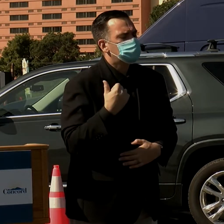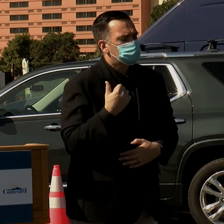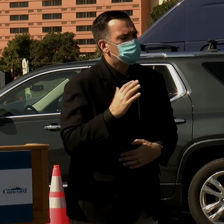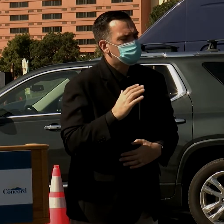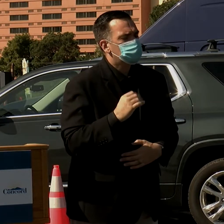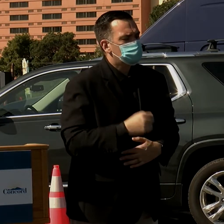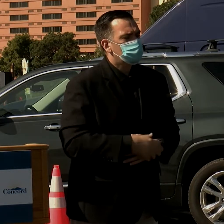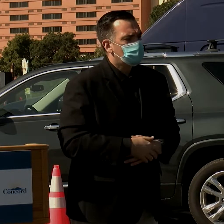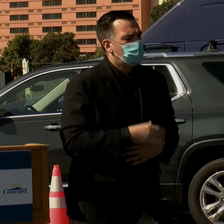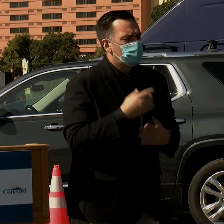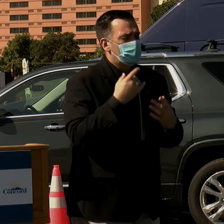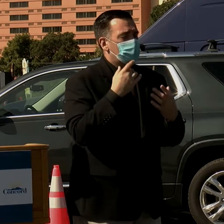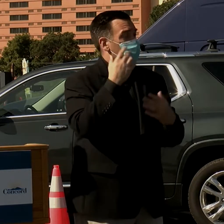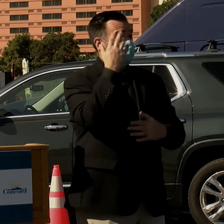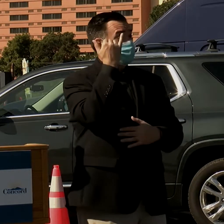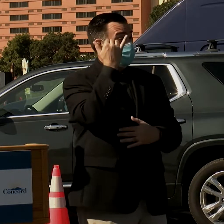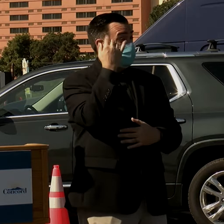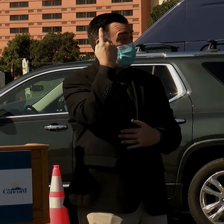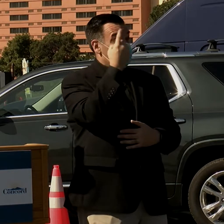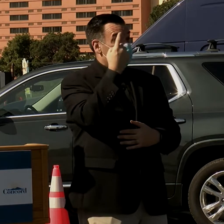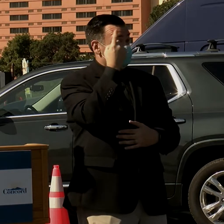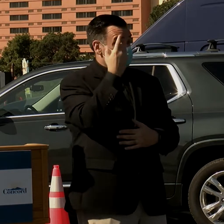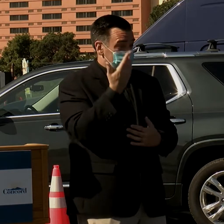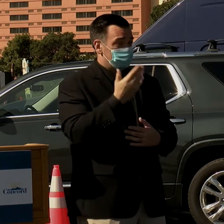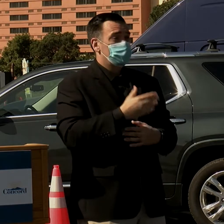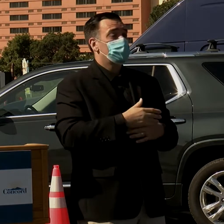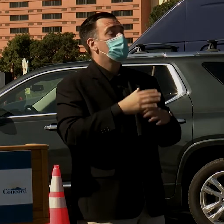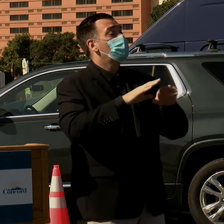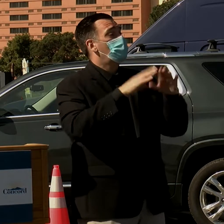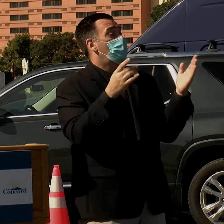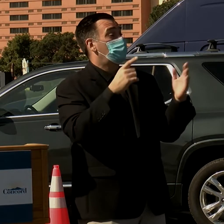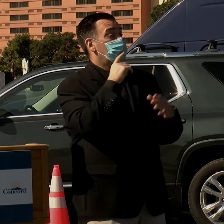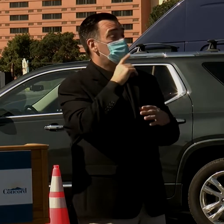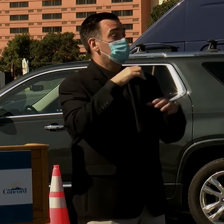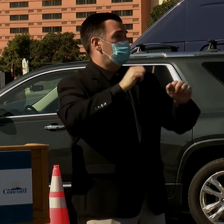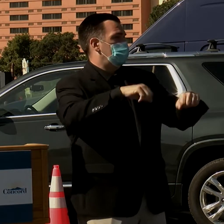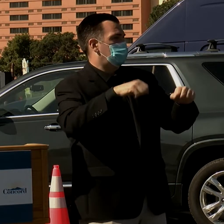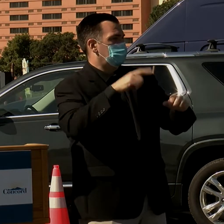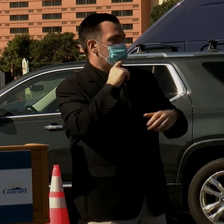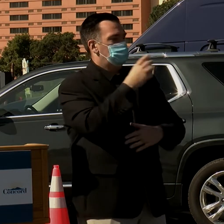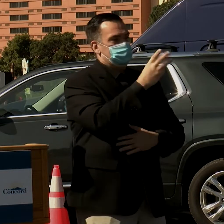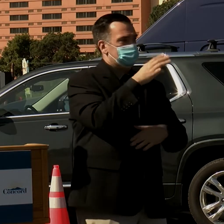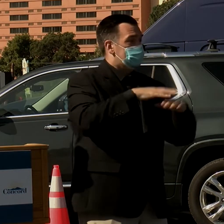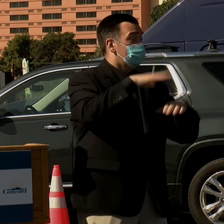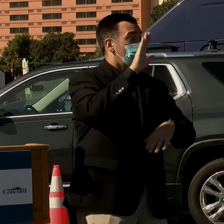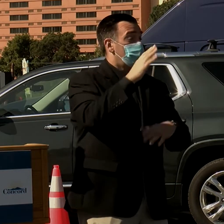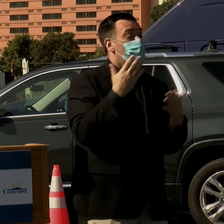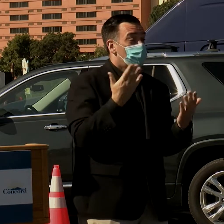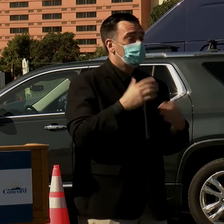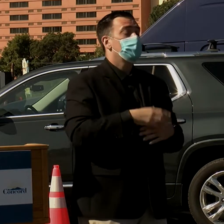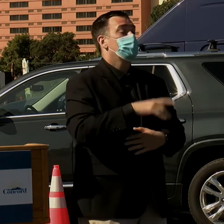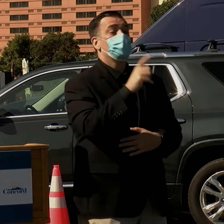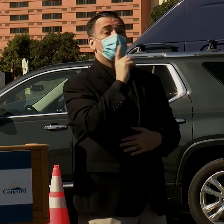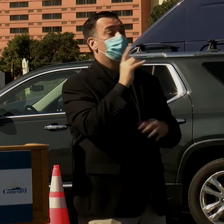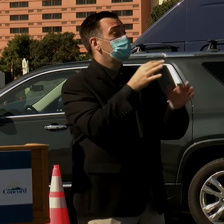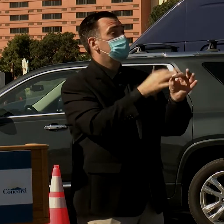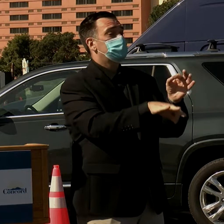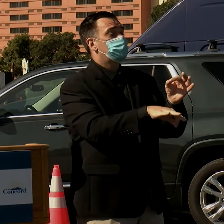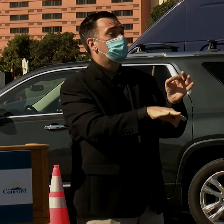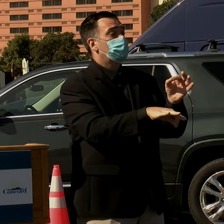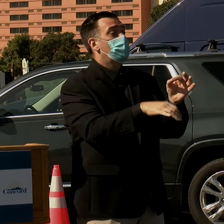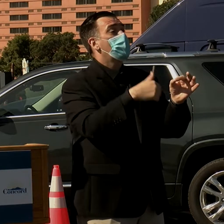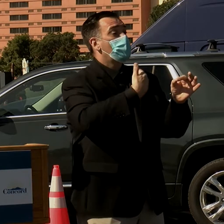The thought process behind opening up our eligibility to everyone 16 and over was really simple.